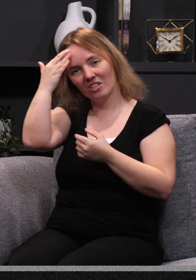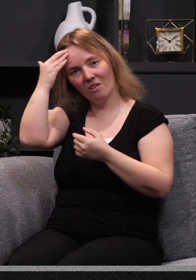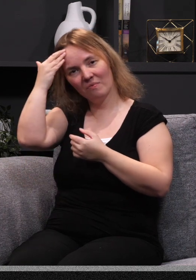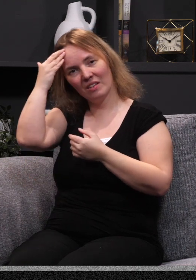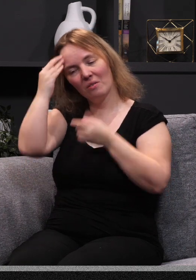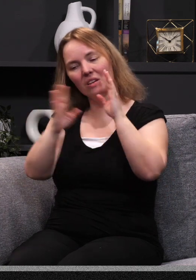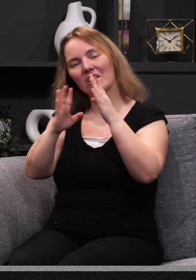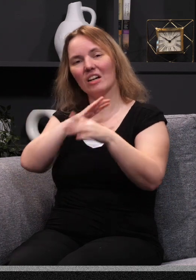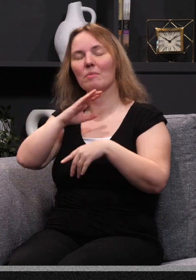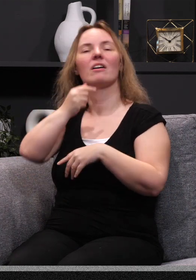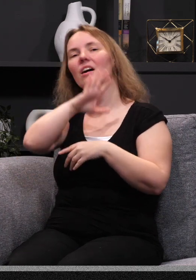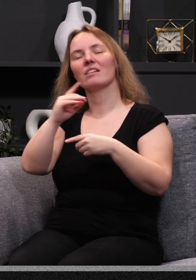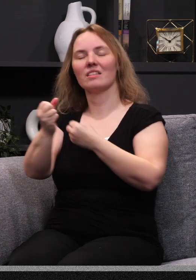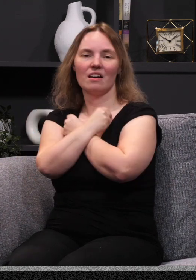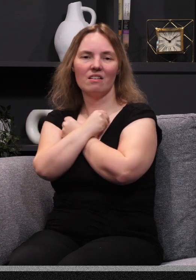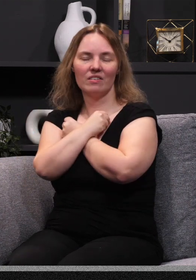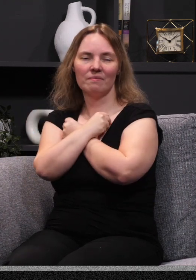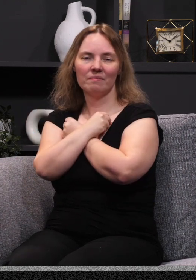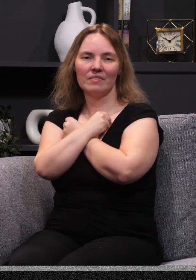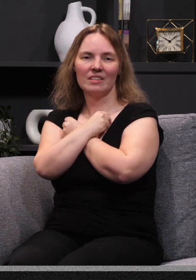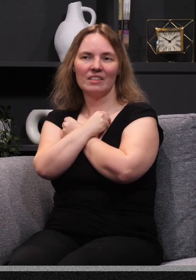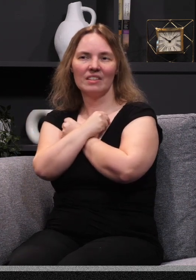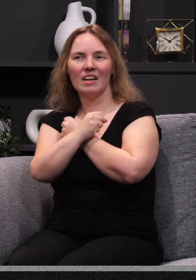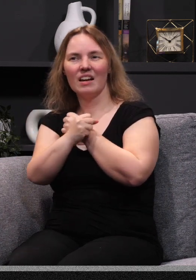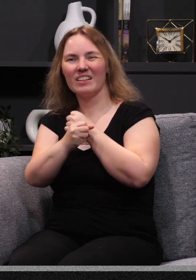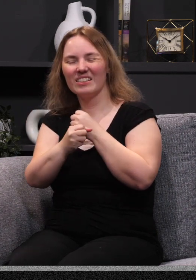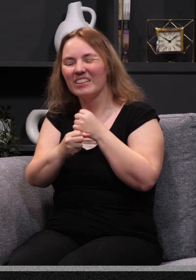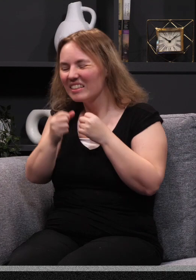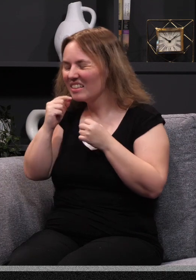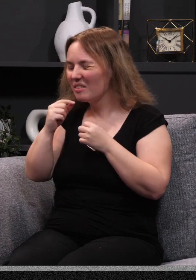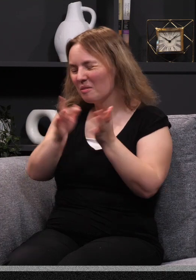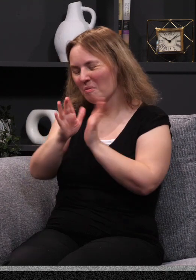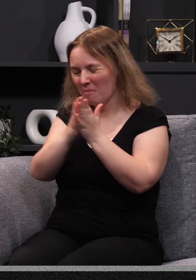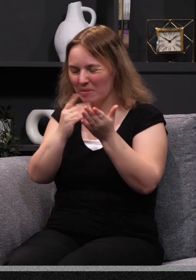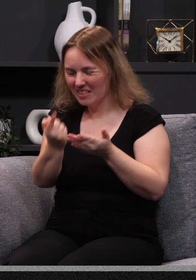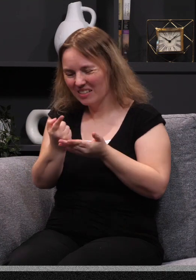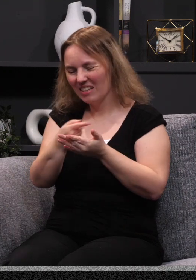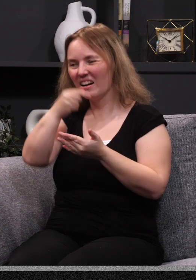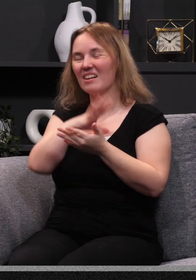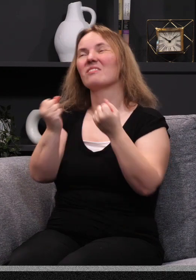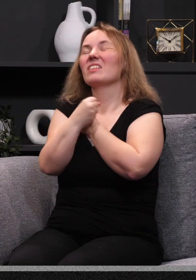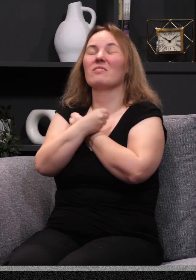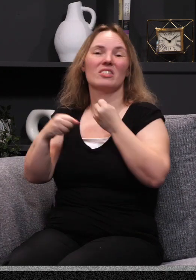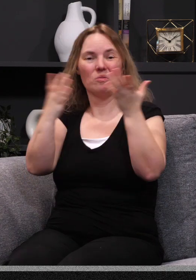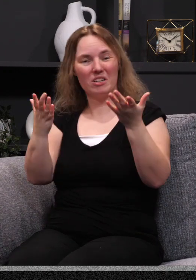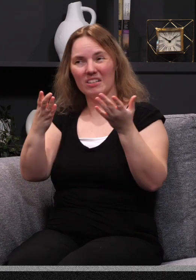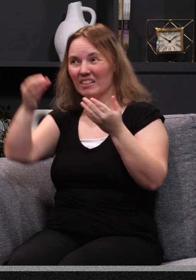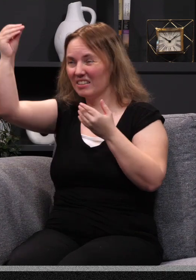of us, we know what it is when we talk about God's love, we use it in the context, well, I know the Bible says that God loved us so much that he sent his son to die